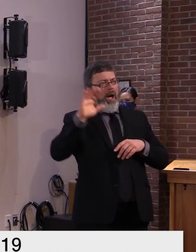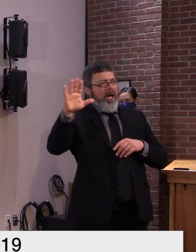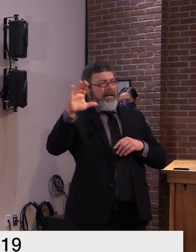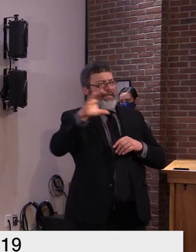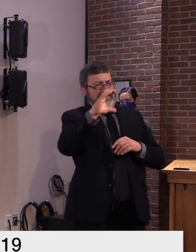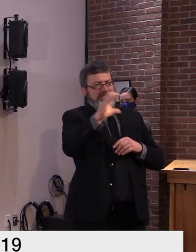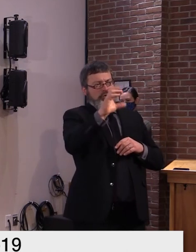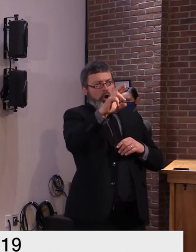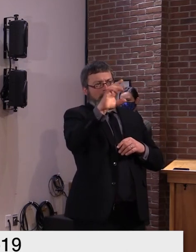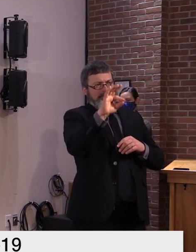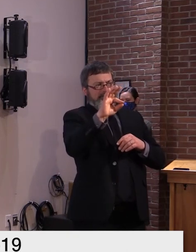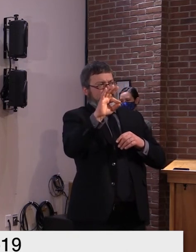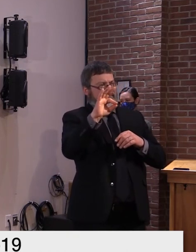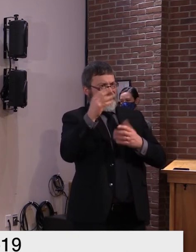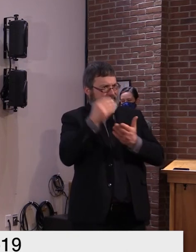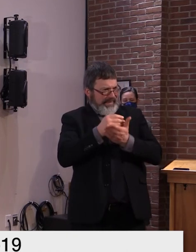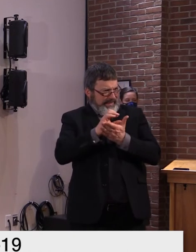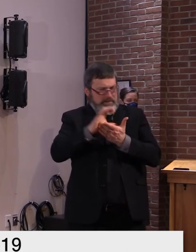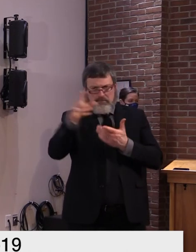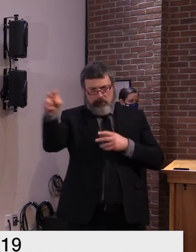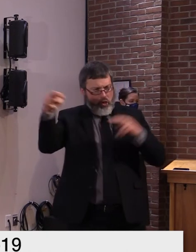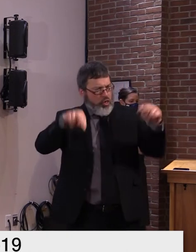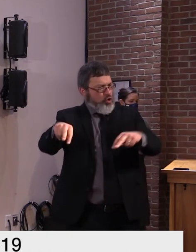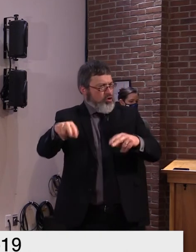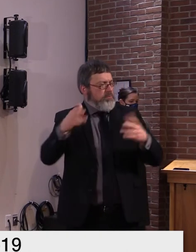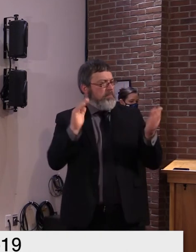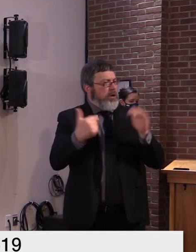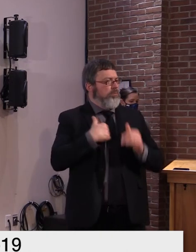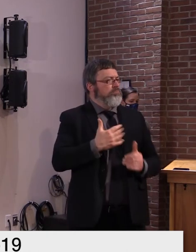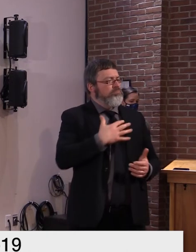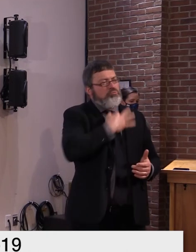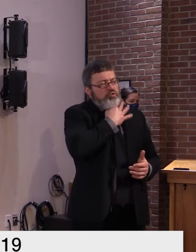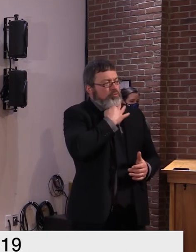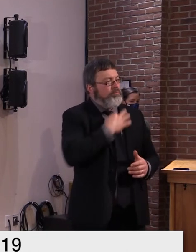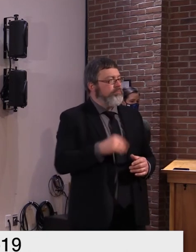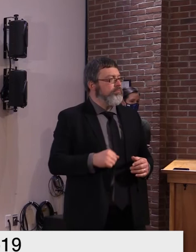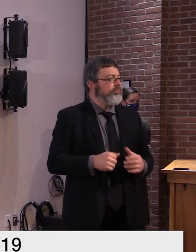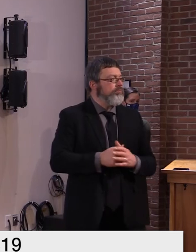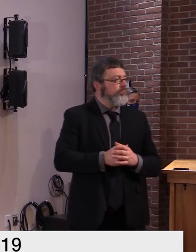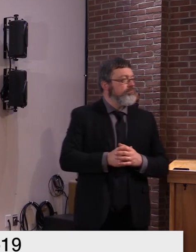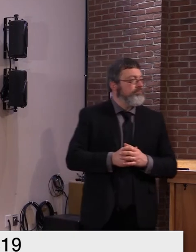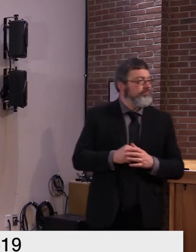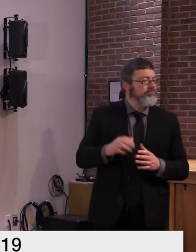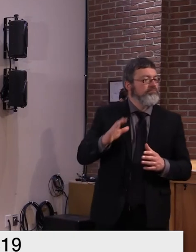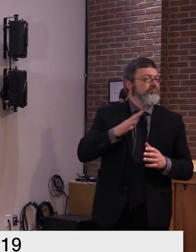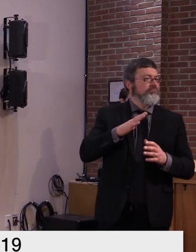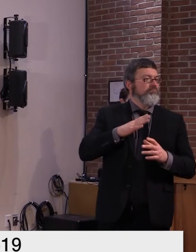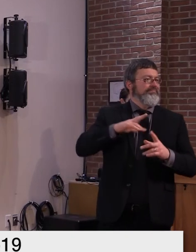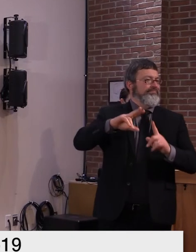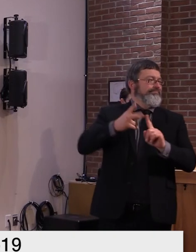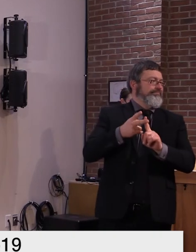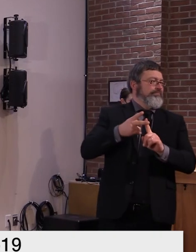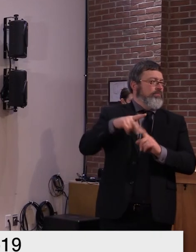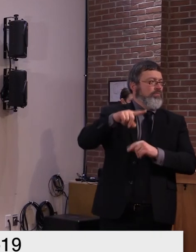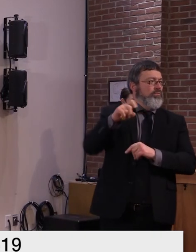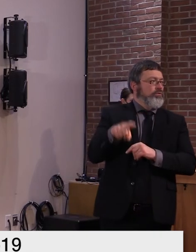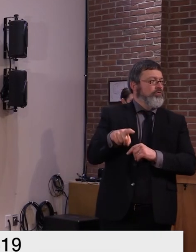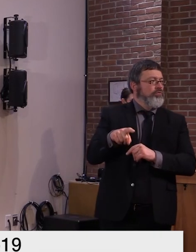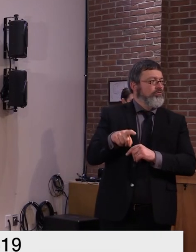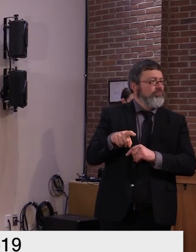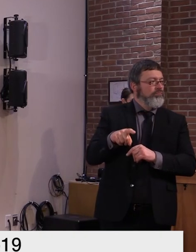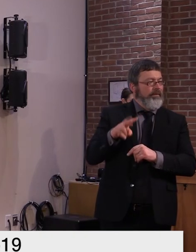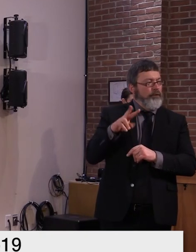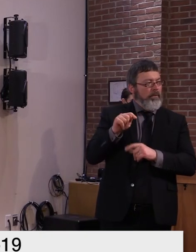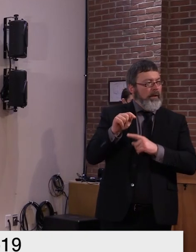Okay. And a quick follow-up, if I may. As businesses are forced to make huge cuts to their own operations and staff to survive